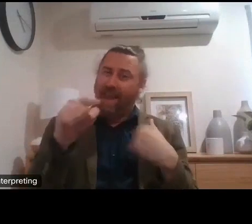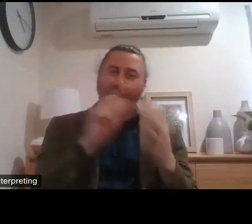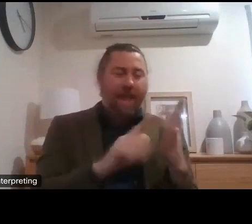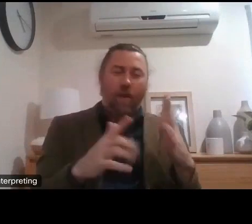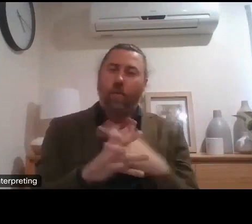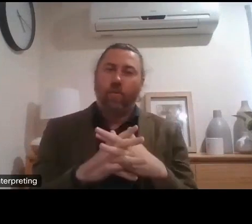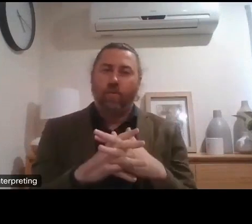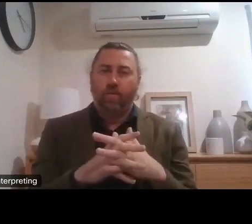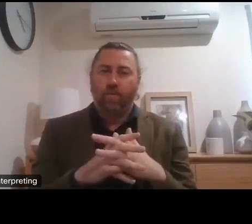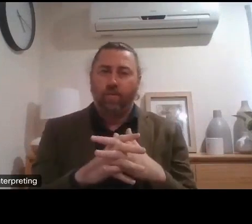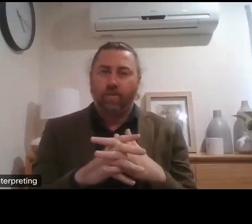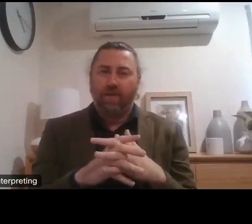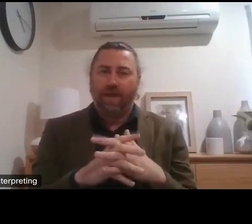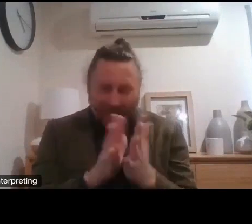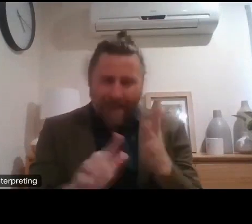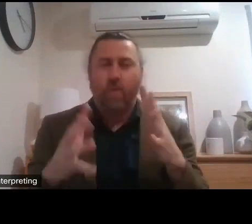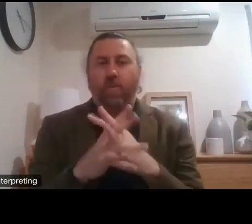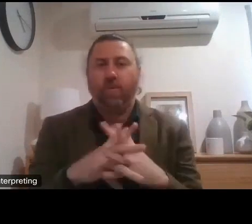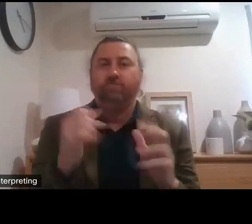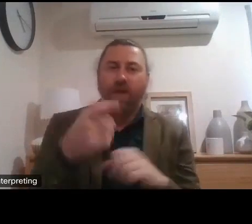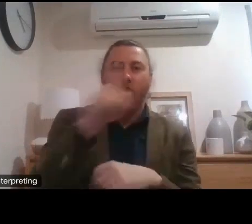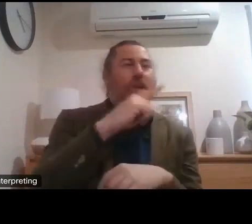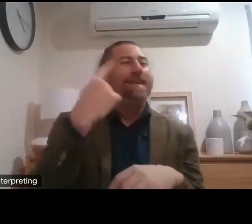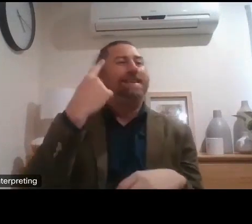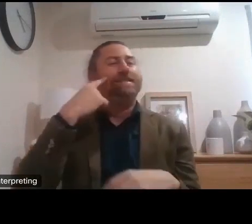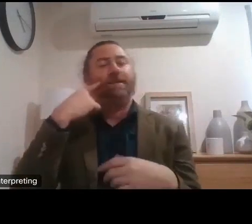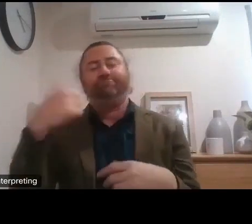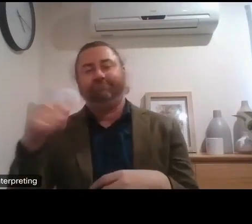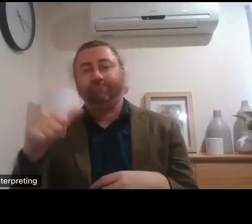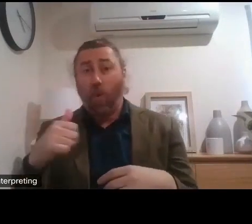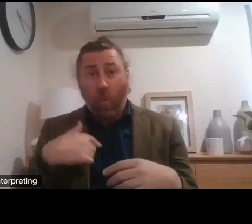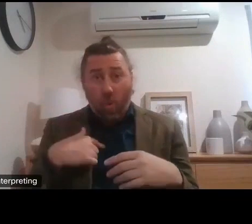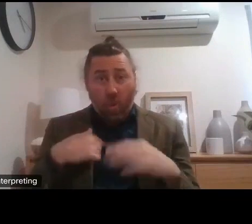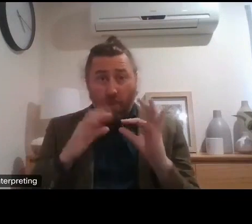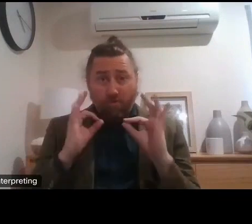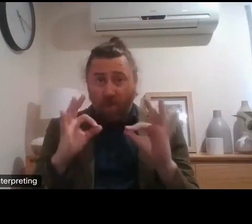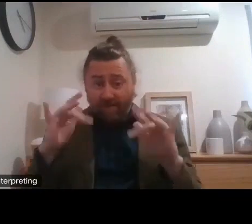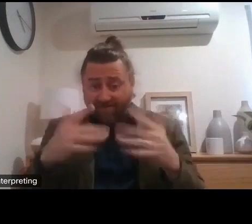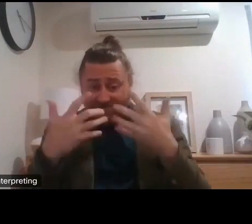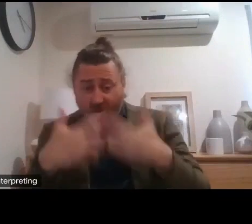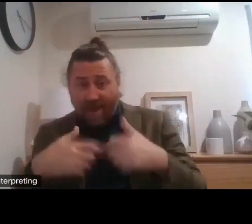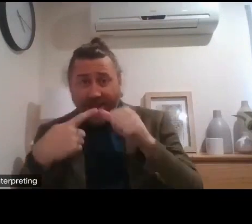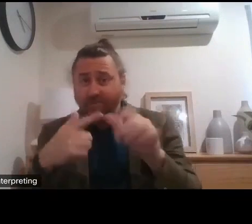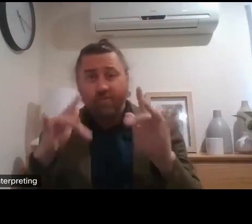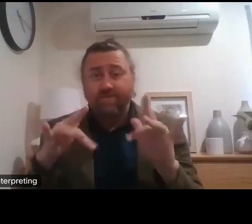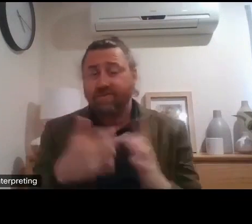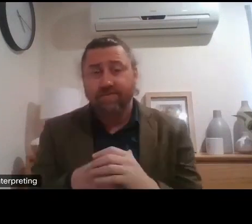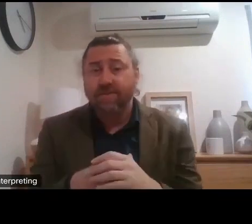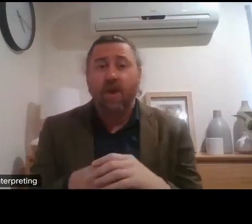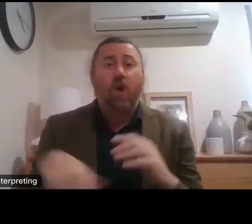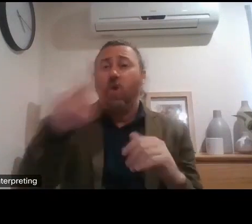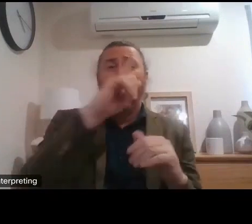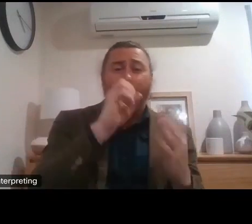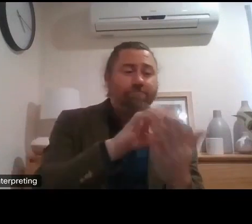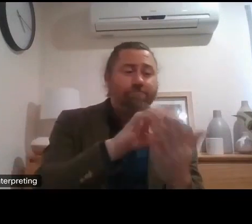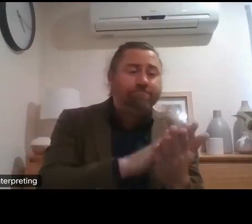do it and we're still honestly still working that out there will be standard ways to have you say written submissions